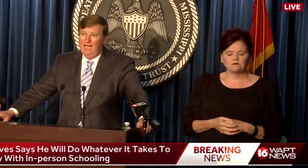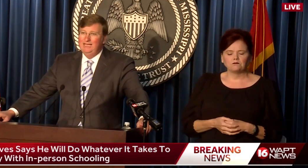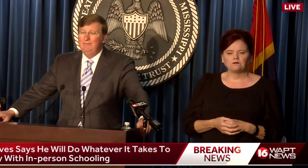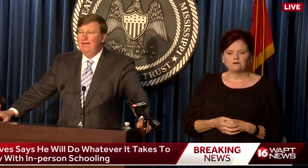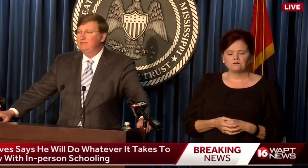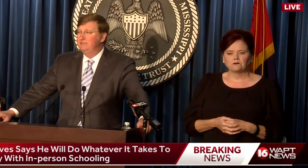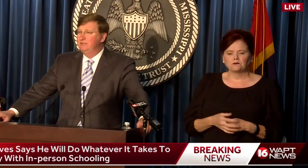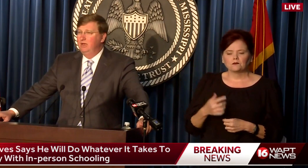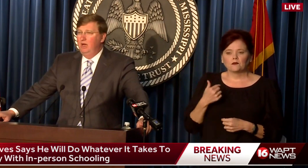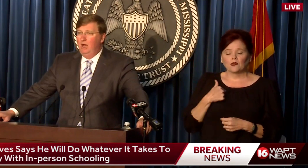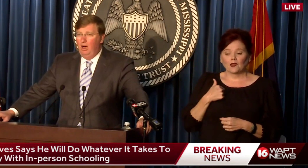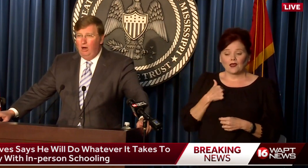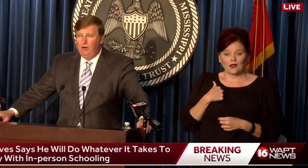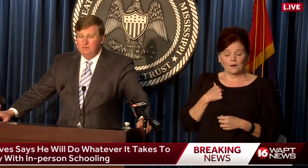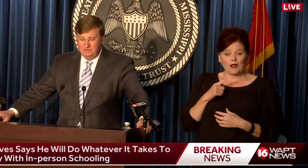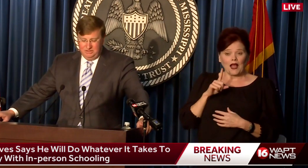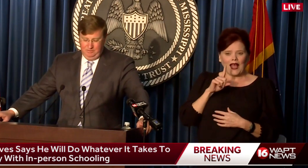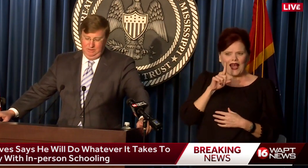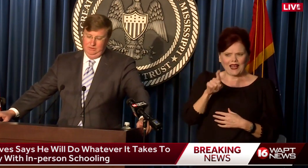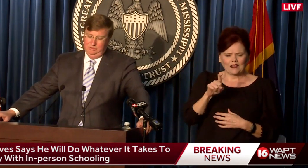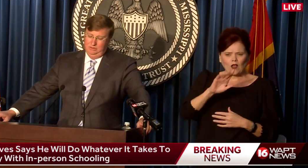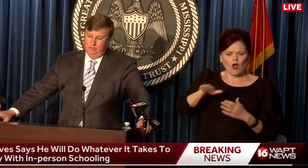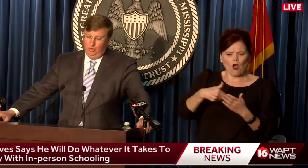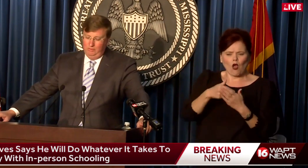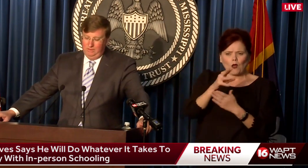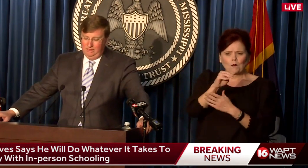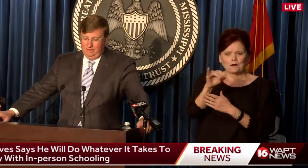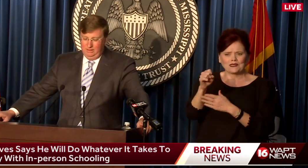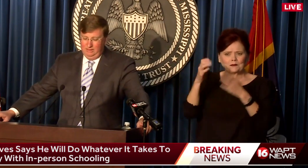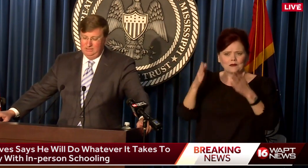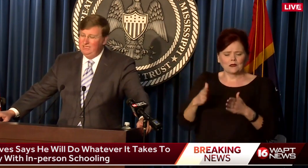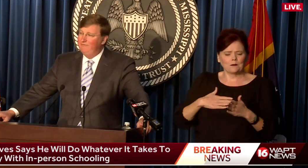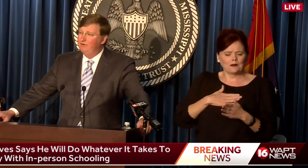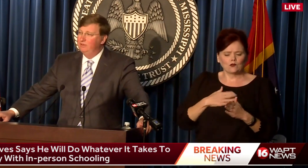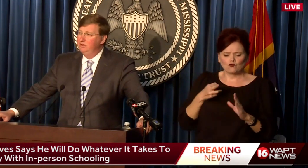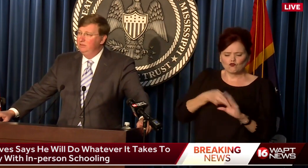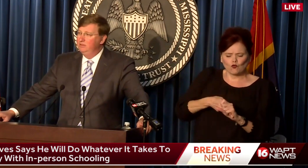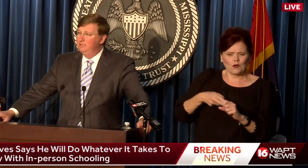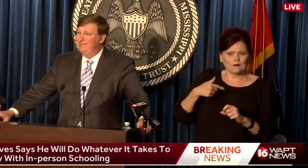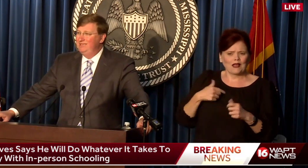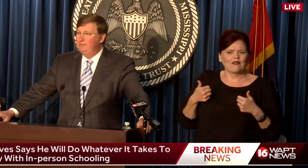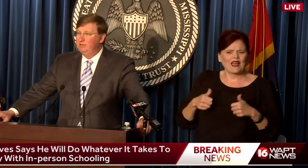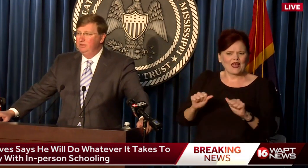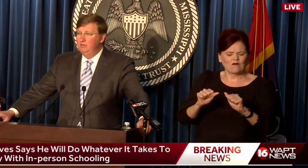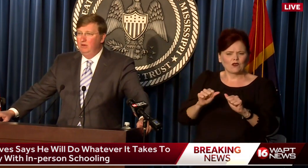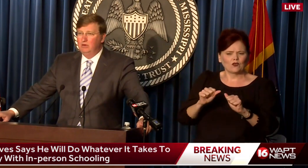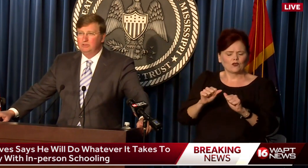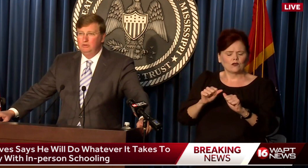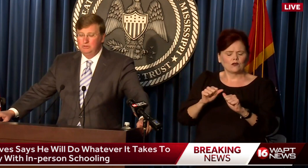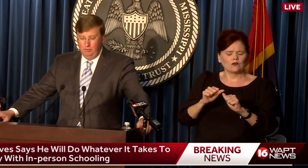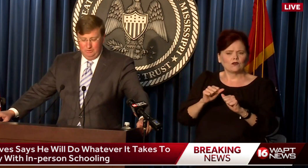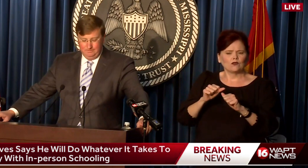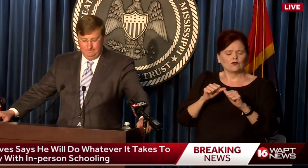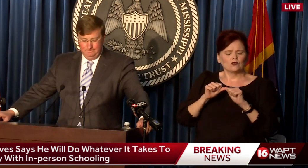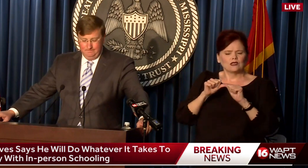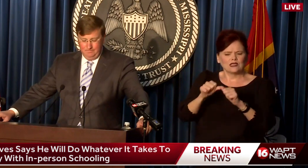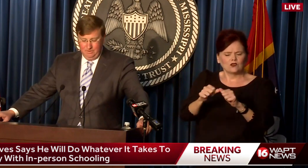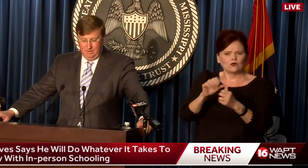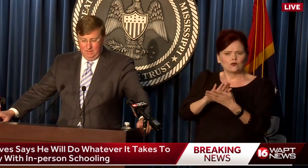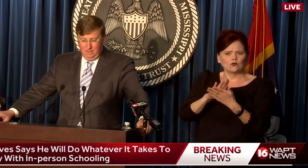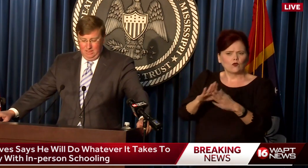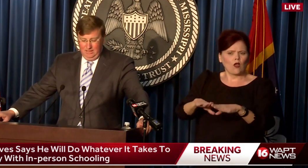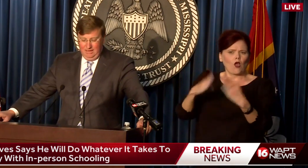I am asking all Mississippians to join me in this effort to keep our schools open.